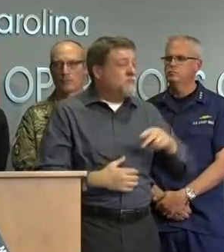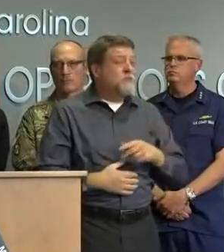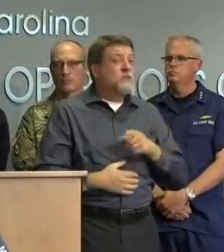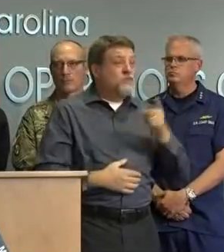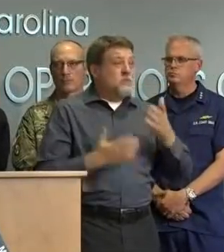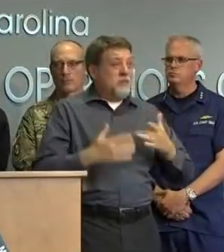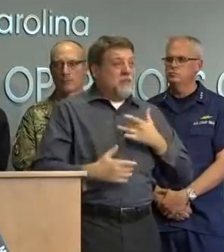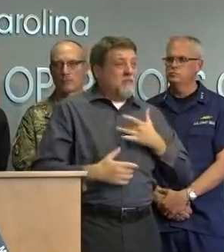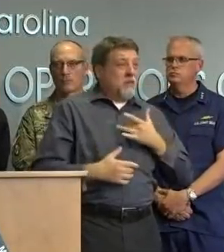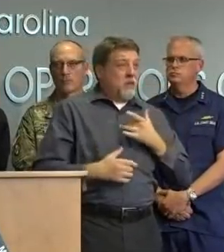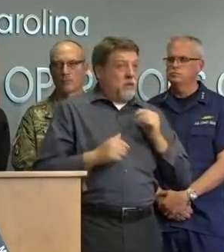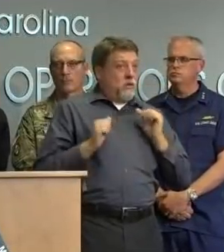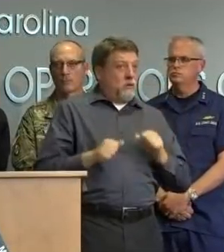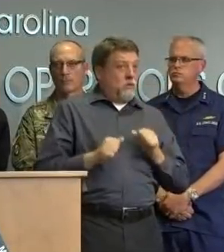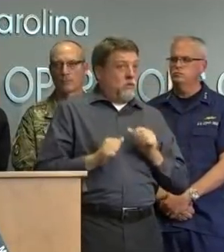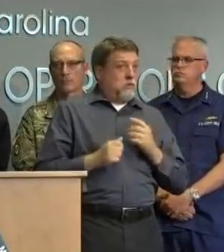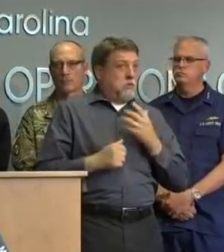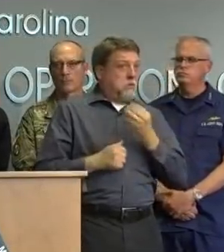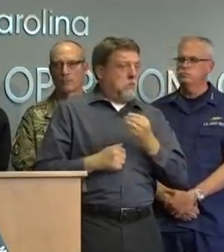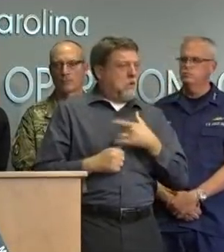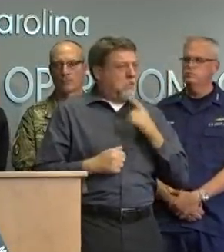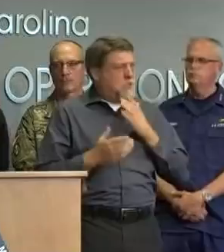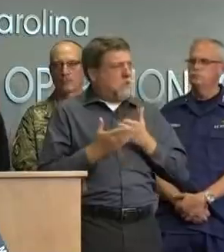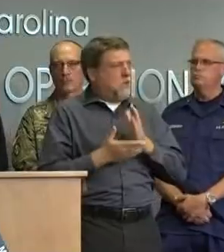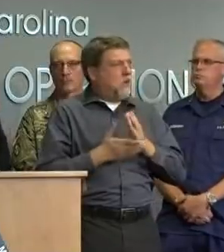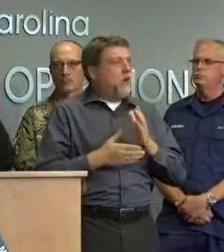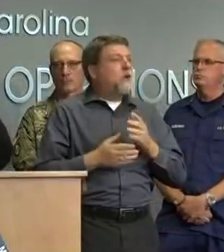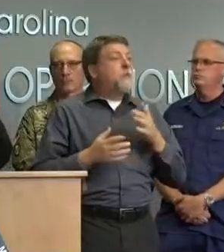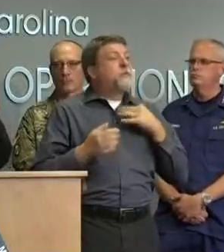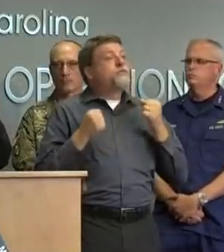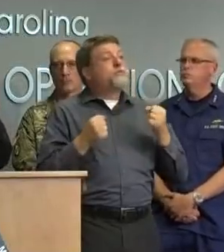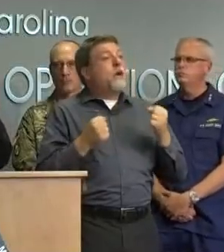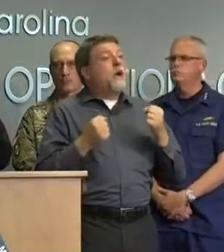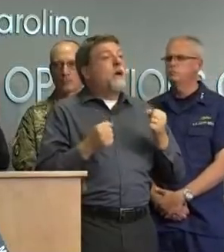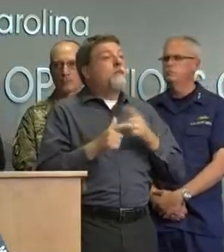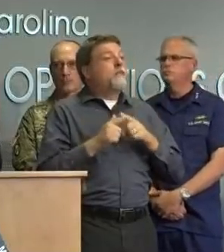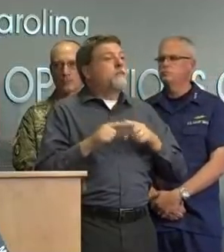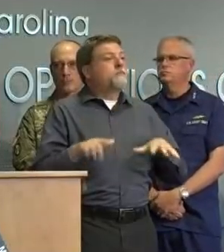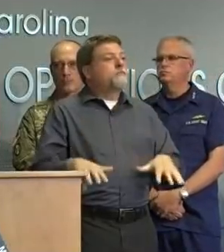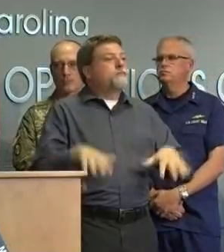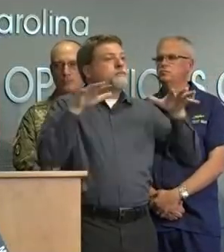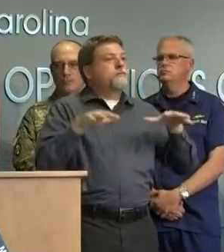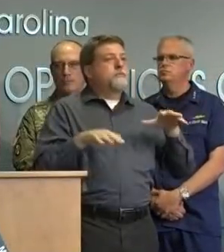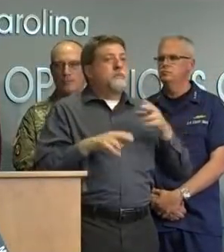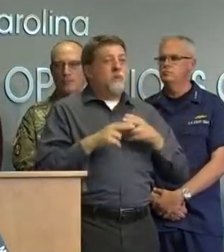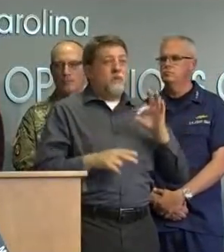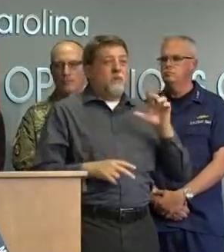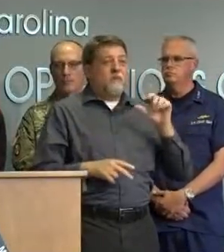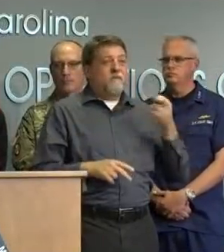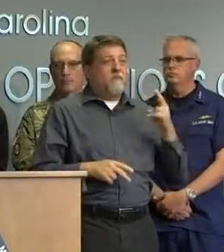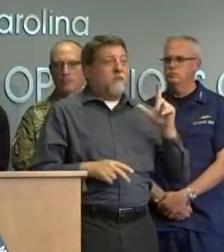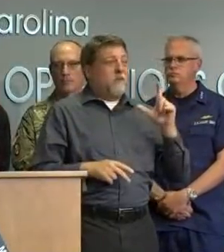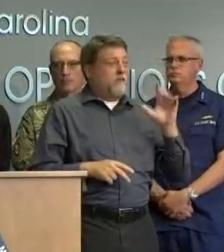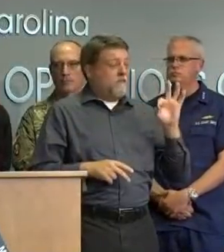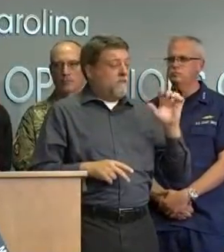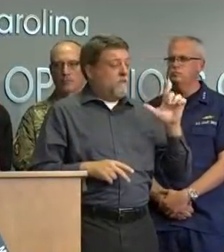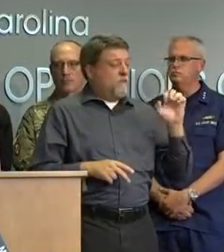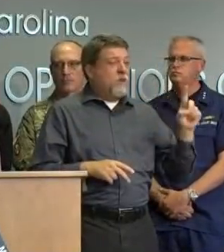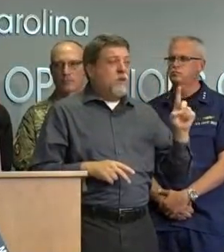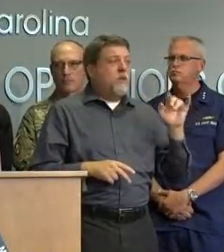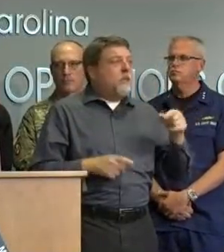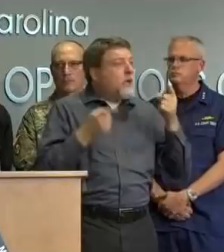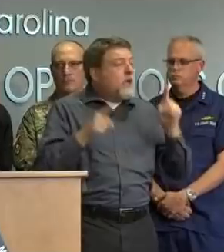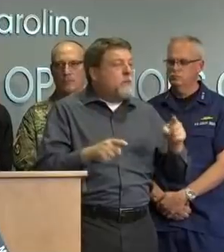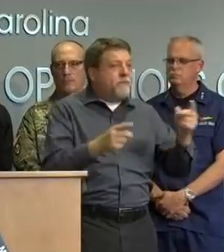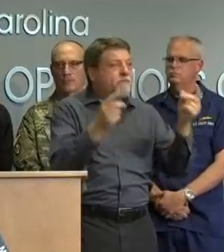could be involved in a flash flood scenario which could potentially place them in harm's way and also the first